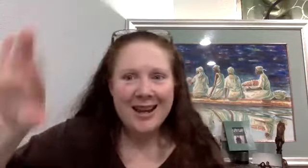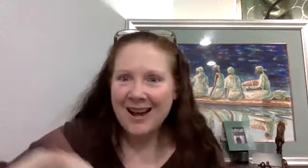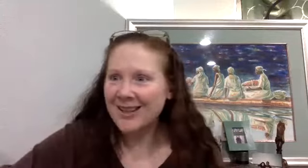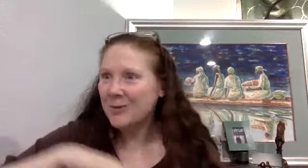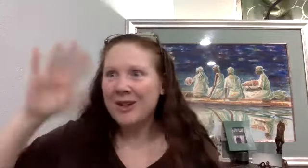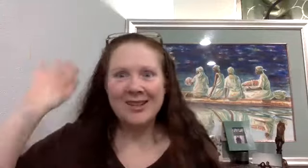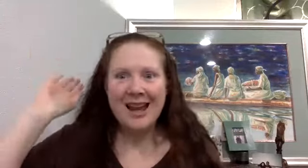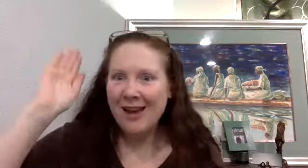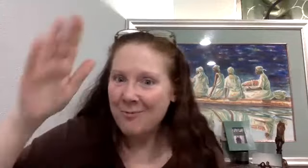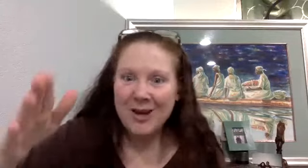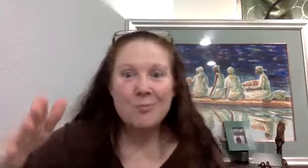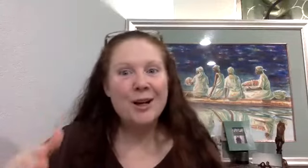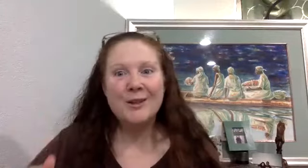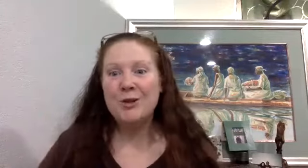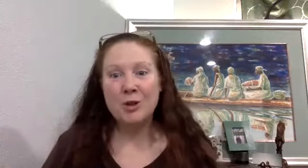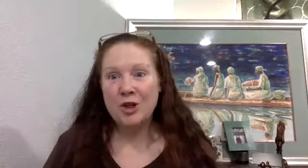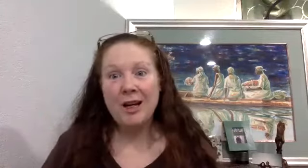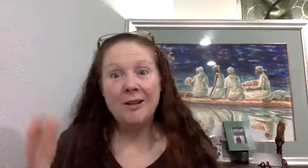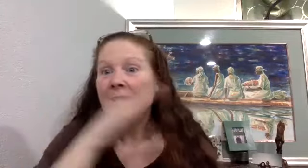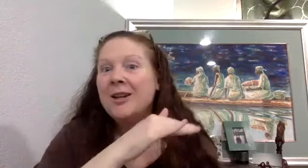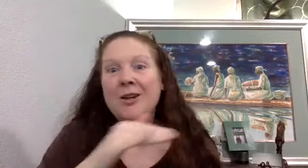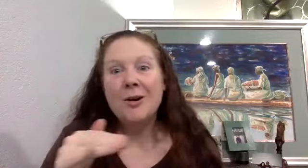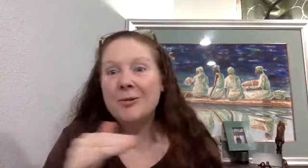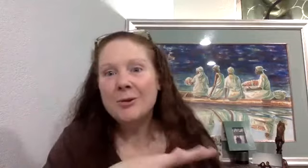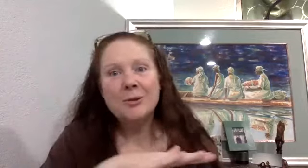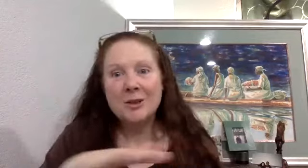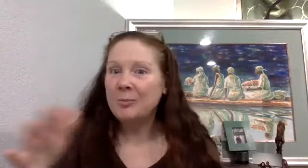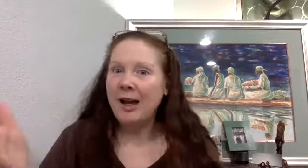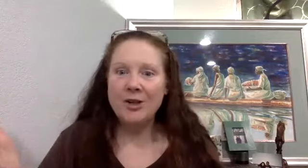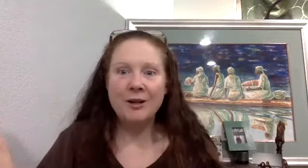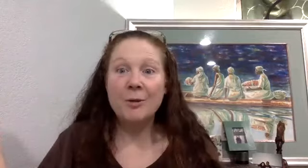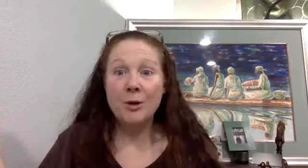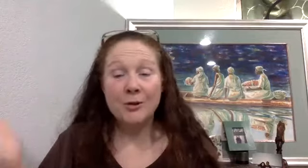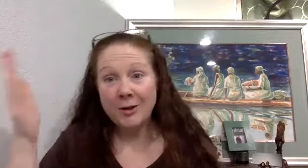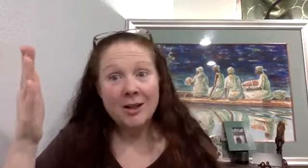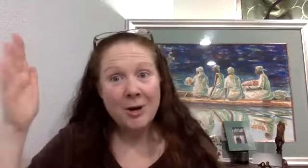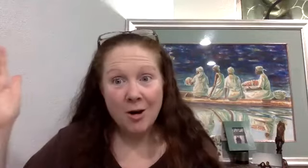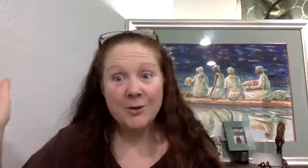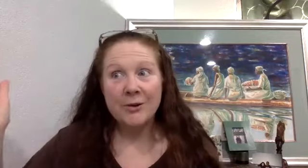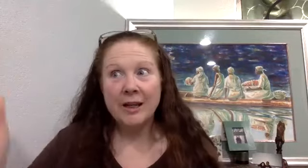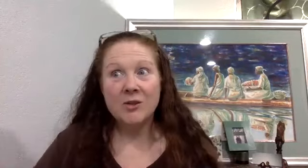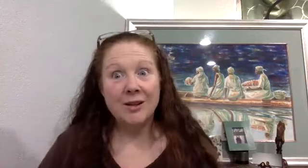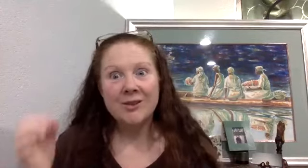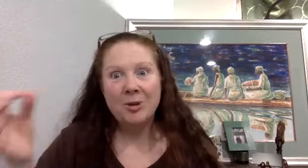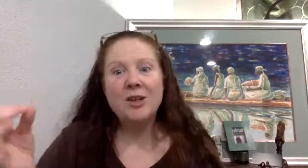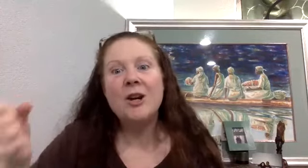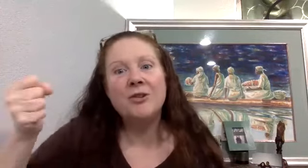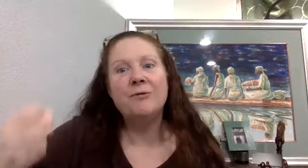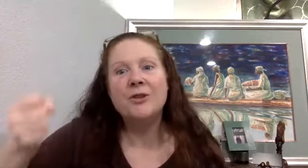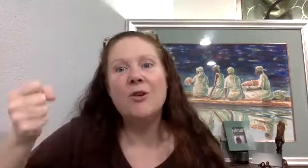access. We could just have Amazon bring us a new machine. You know, the supply chain of computers. I talked about cars going extinct. The supply chain is a physical